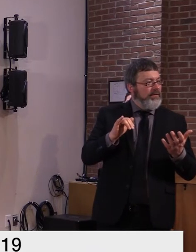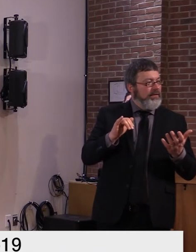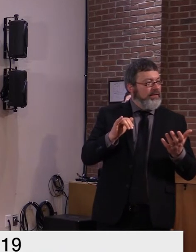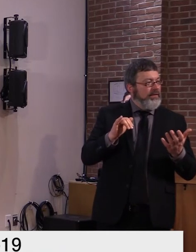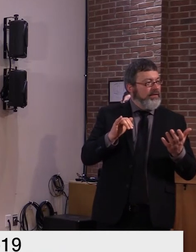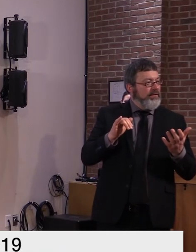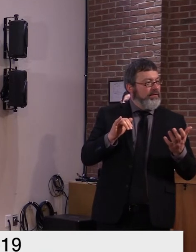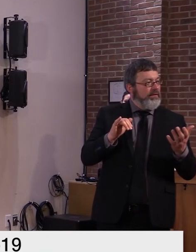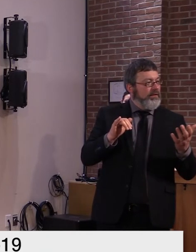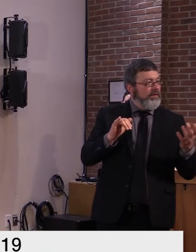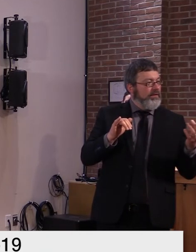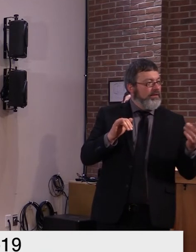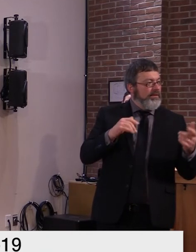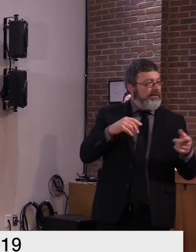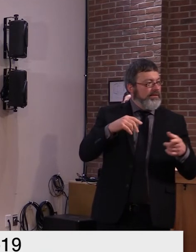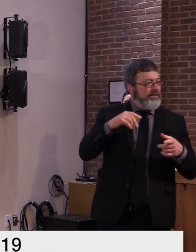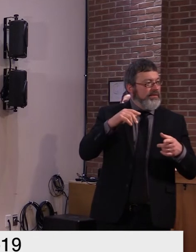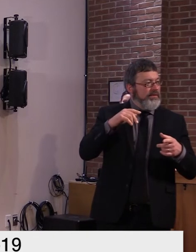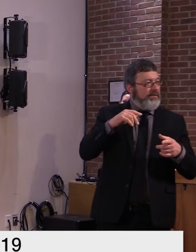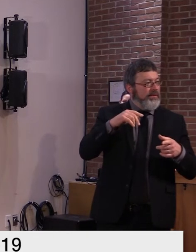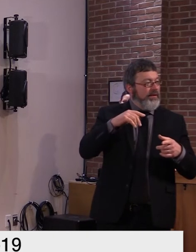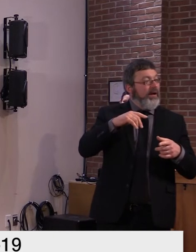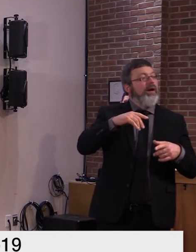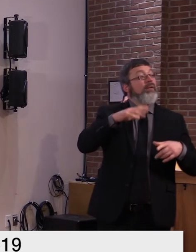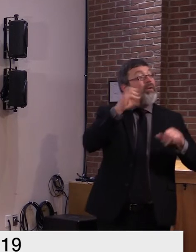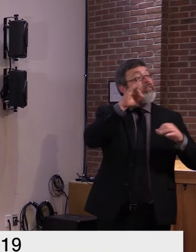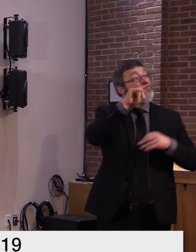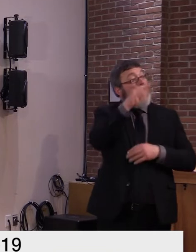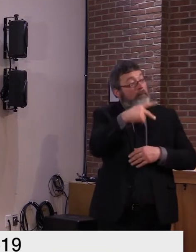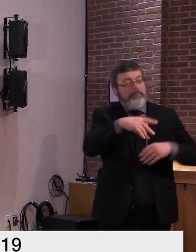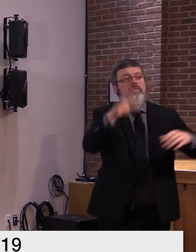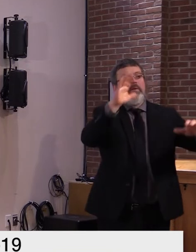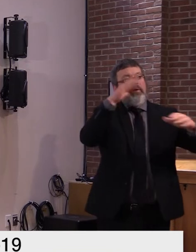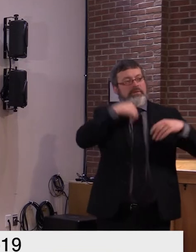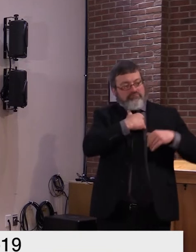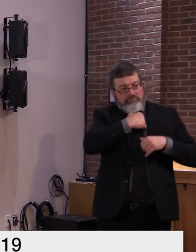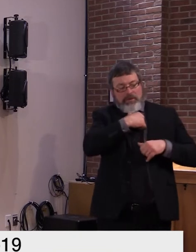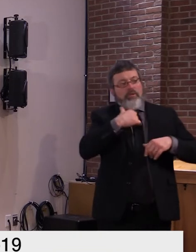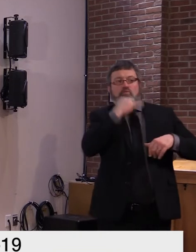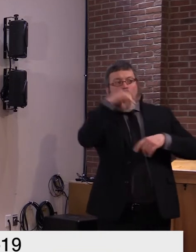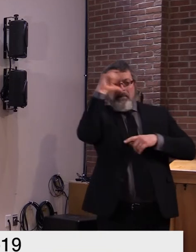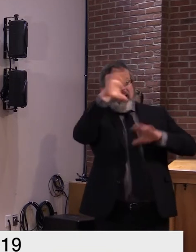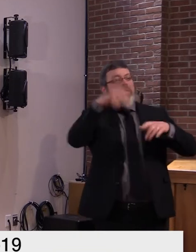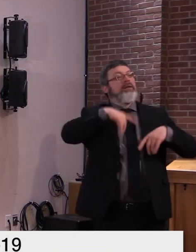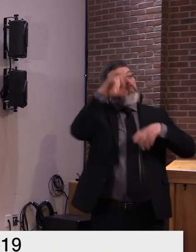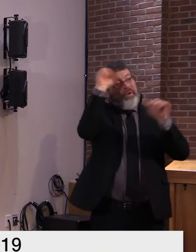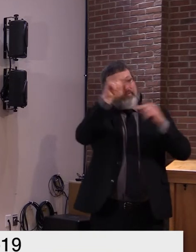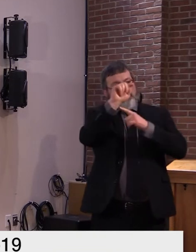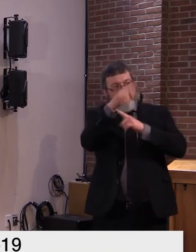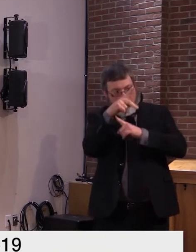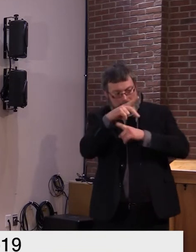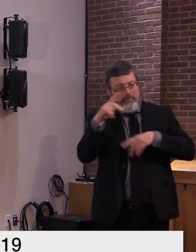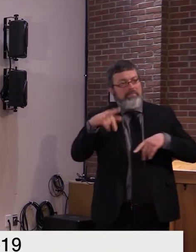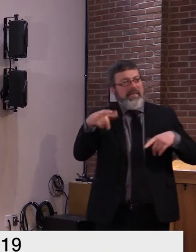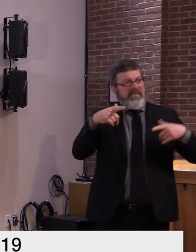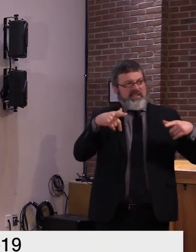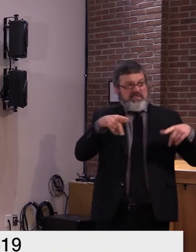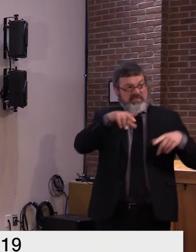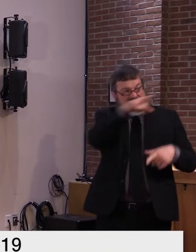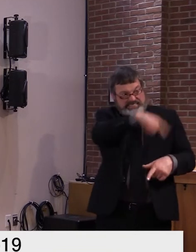include you i gather no it doesn't include me and nor does it include many other uh government republican governors throughout the country